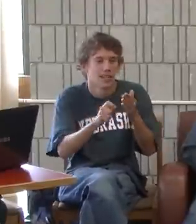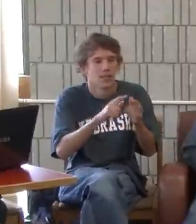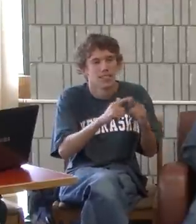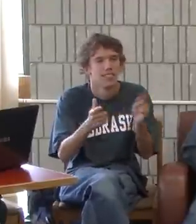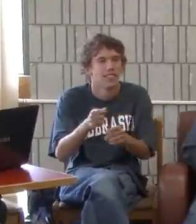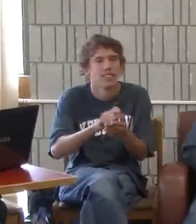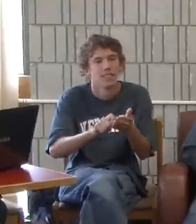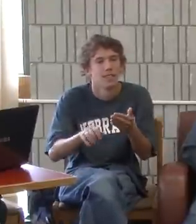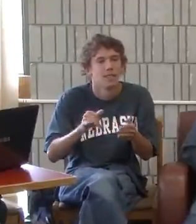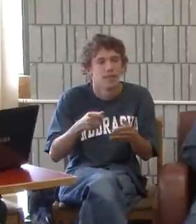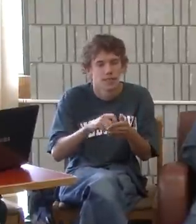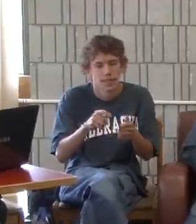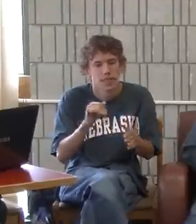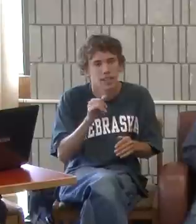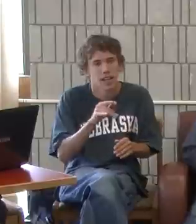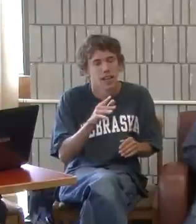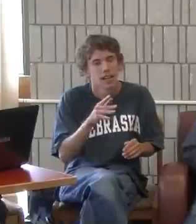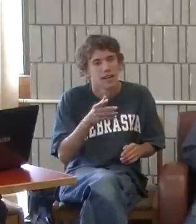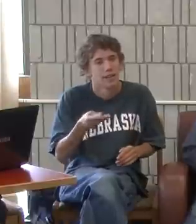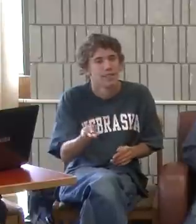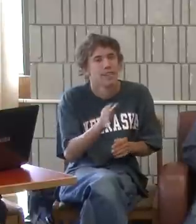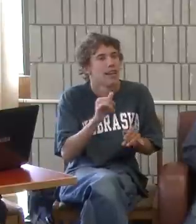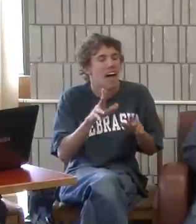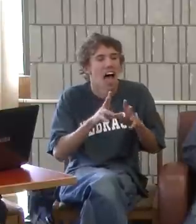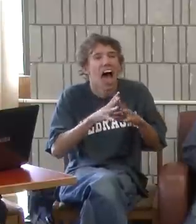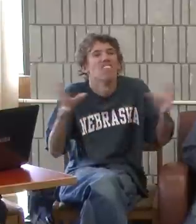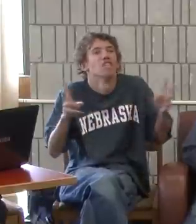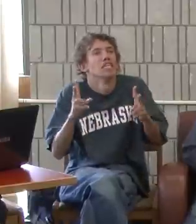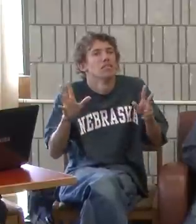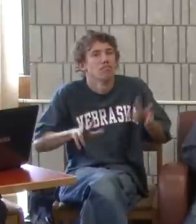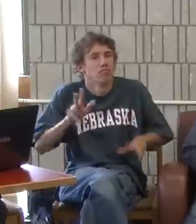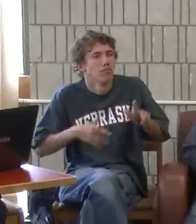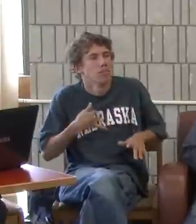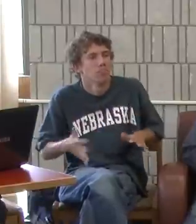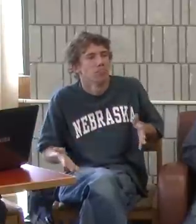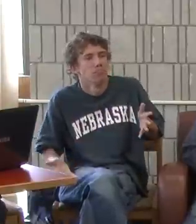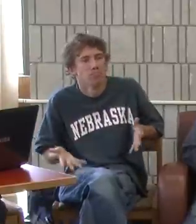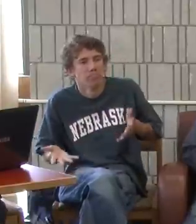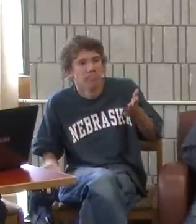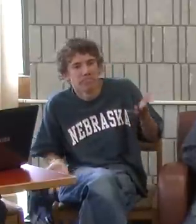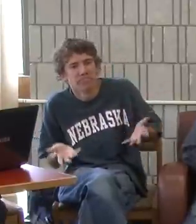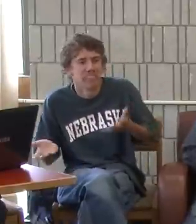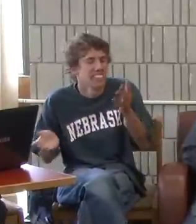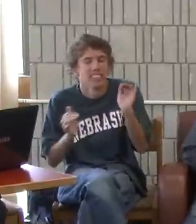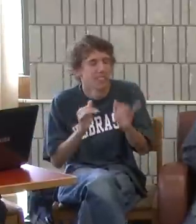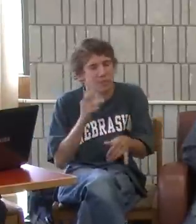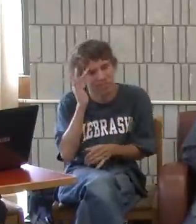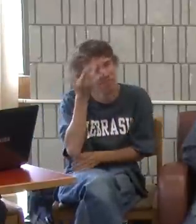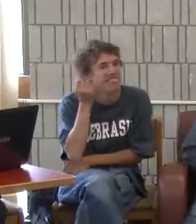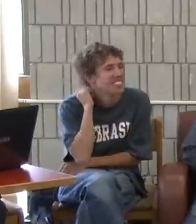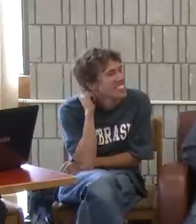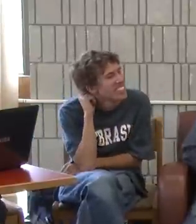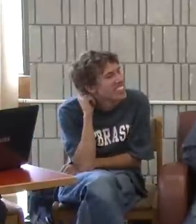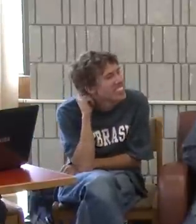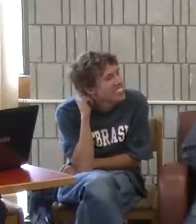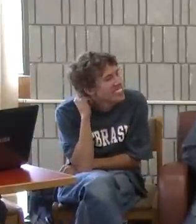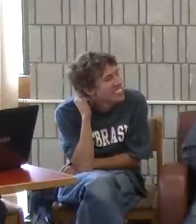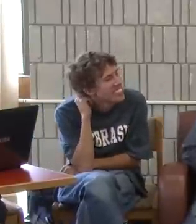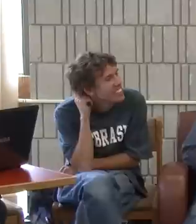then they get a pen and then I can write down my order. It's just really awkward when people don't use their common sense. I'm sick of that.